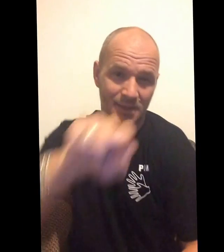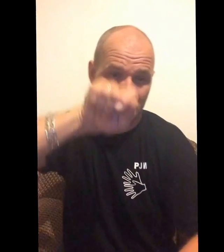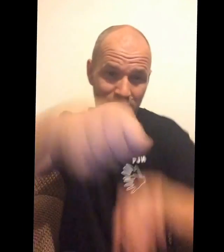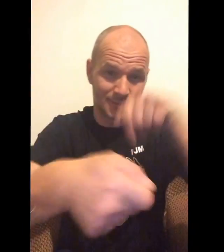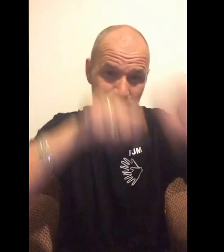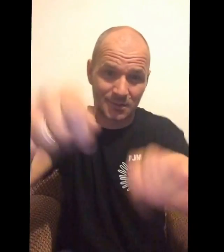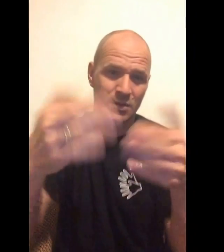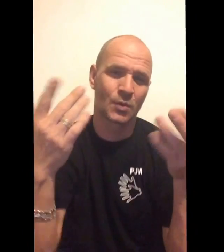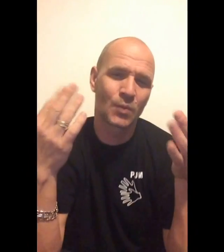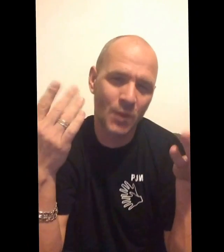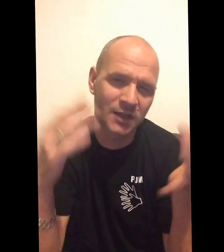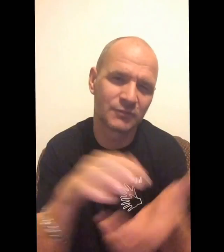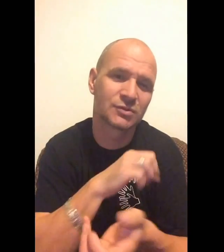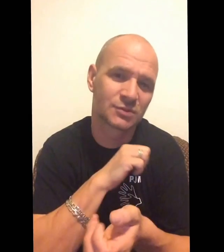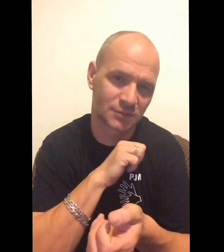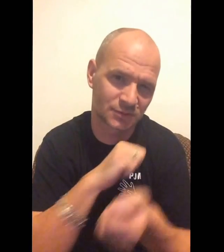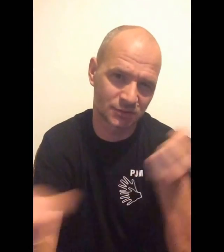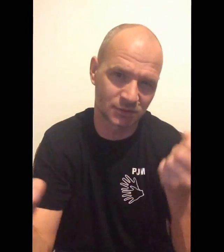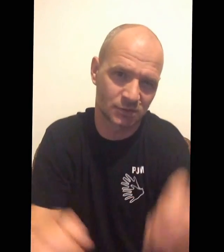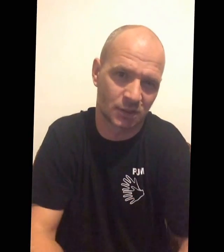I don't Don't.